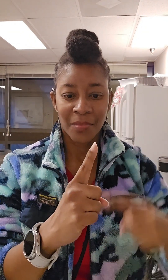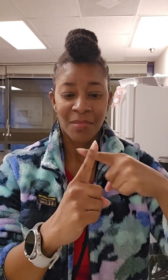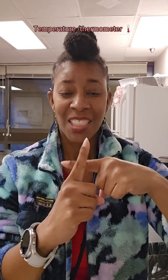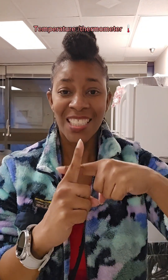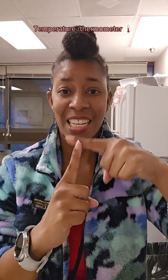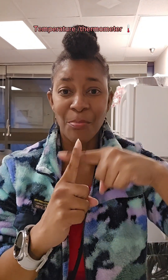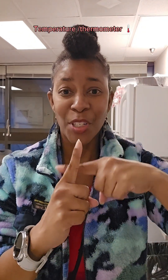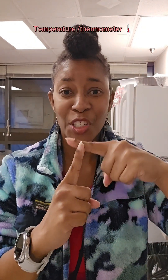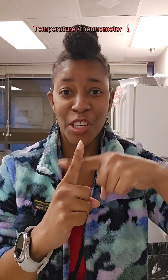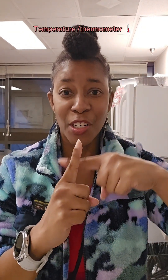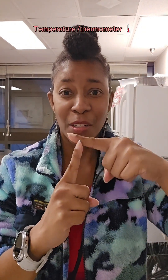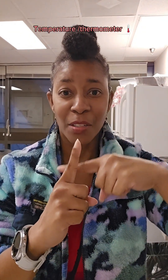Temperature.